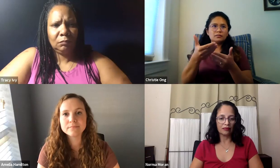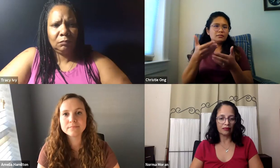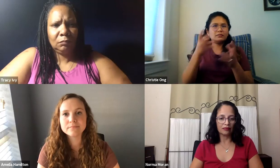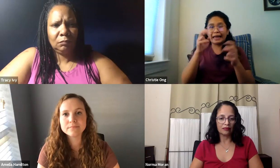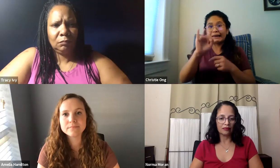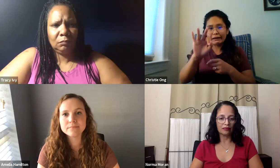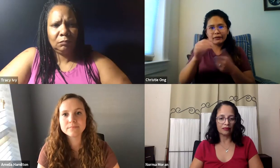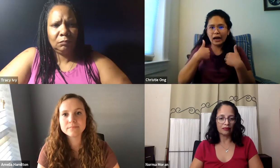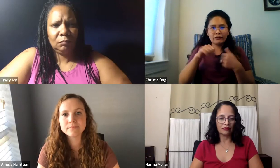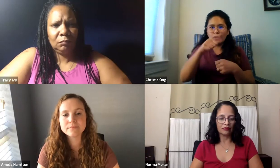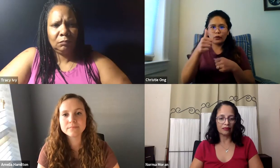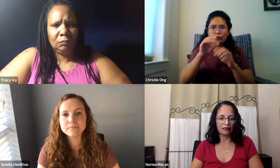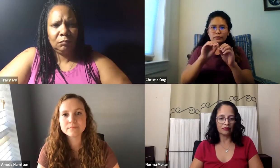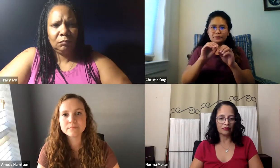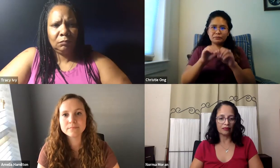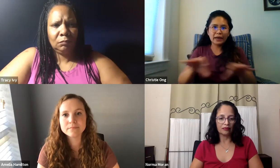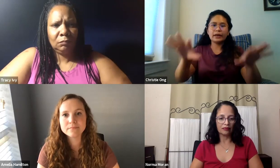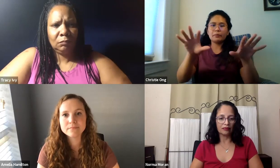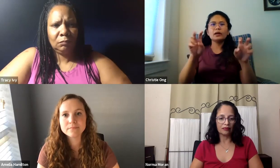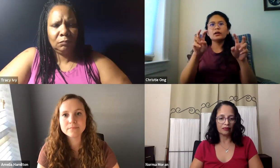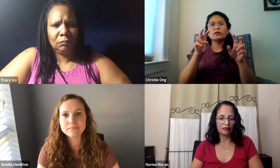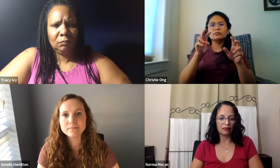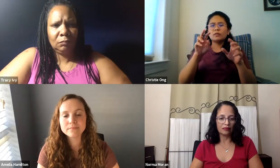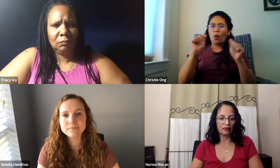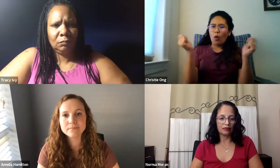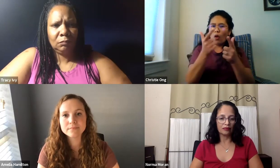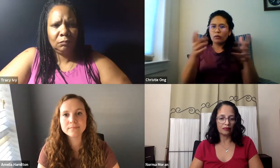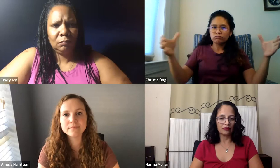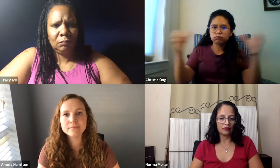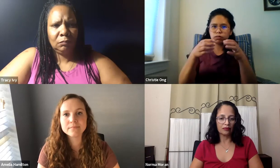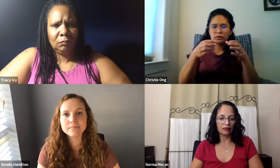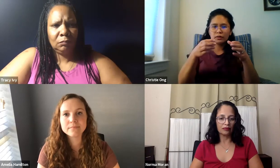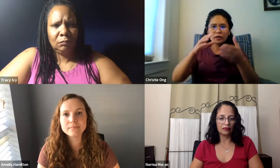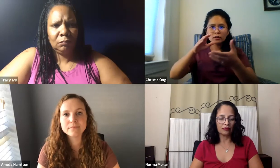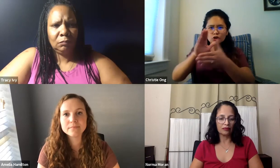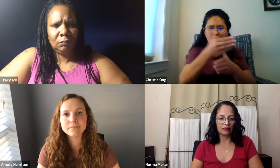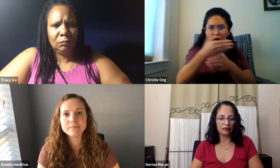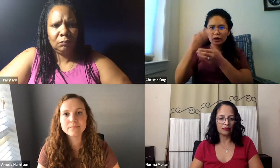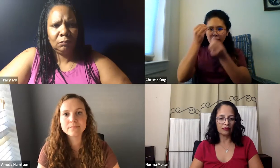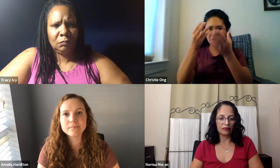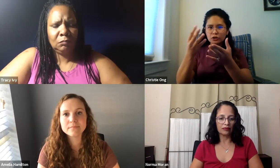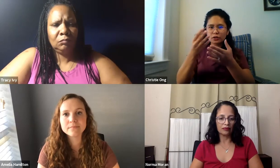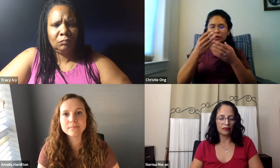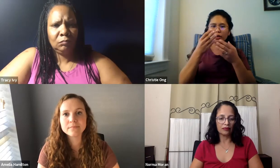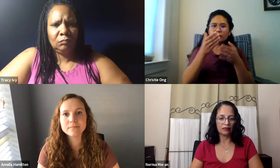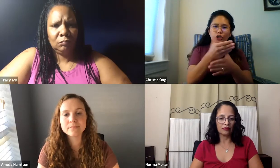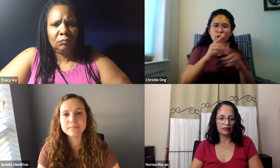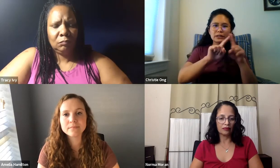And I would love, you know, if there were another pandemic, to have all of them, all of us get together and